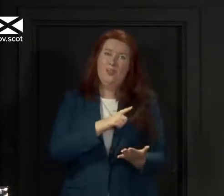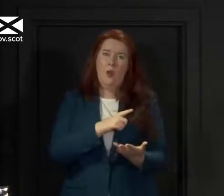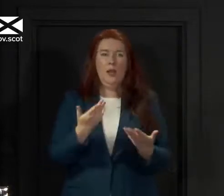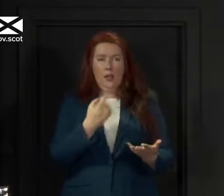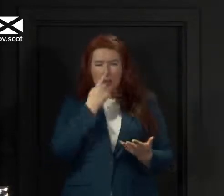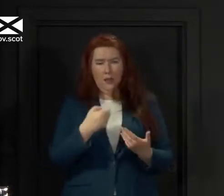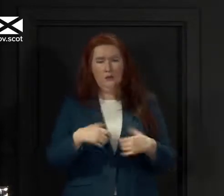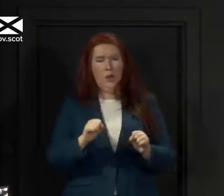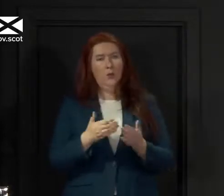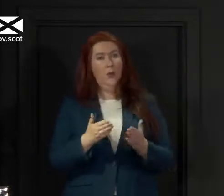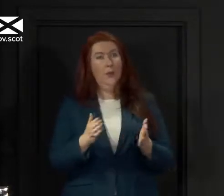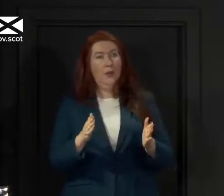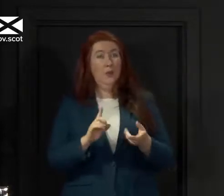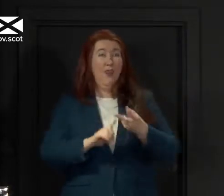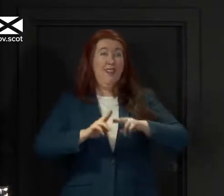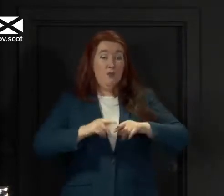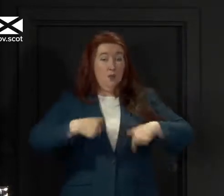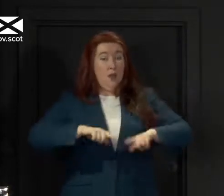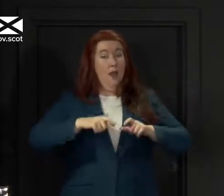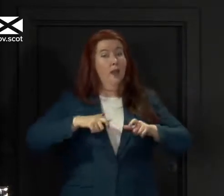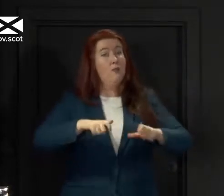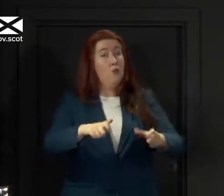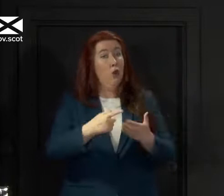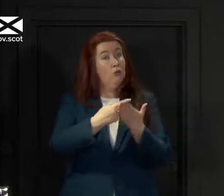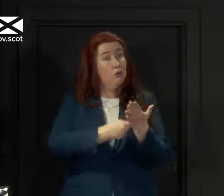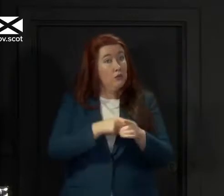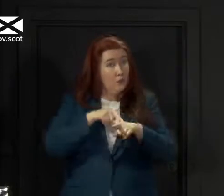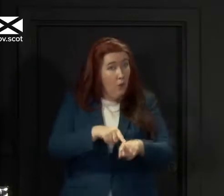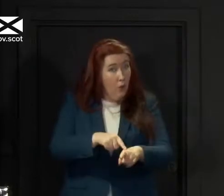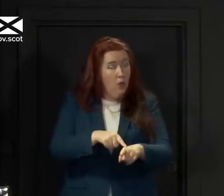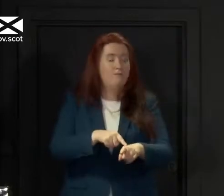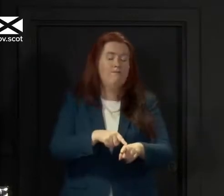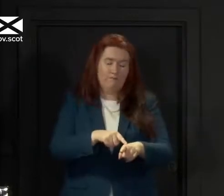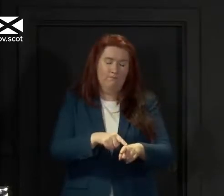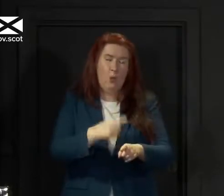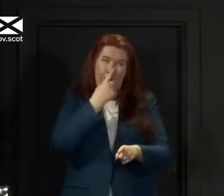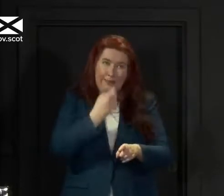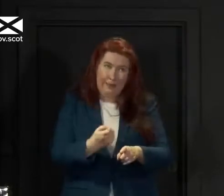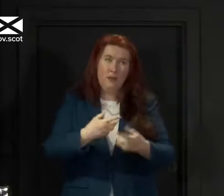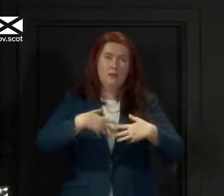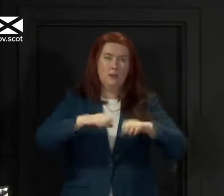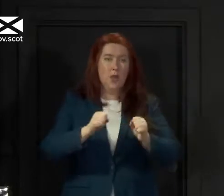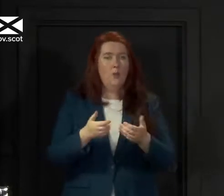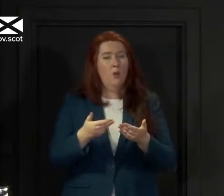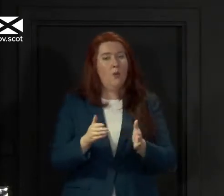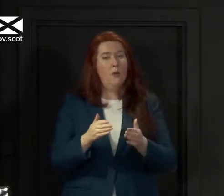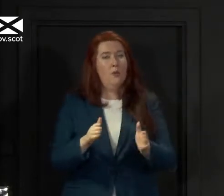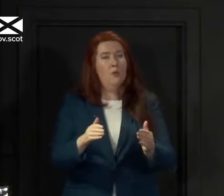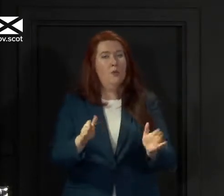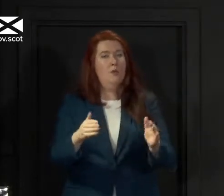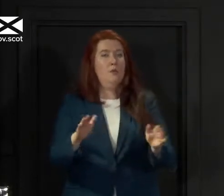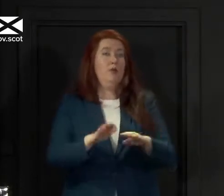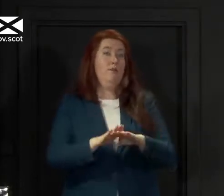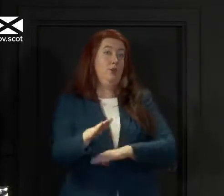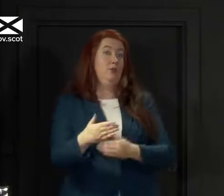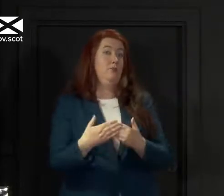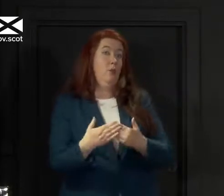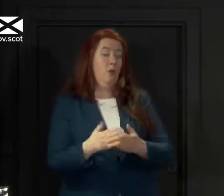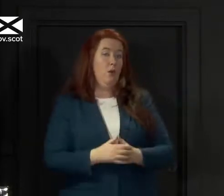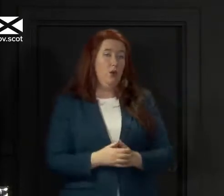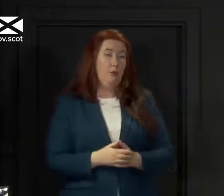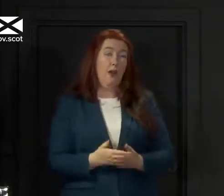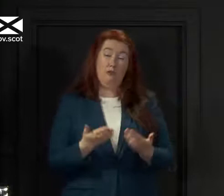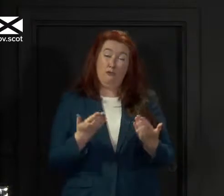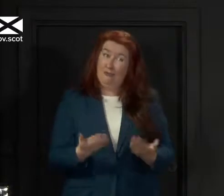all of us continue to do the right thing, we will be able to relax more restrictions in the future. But right now,